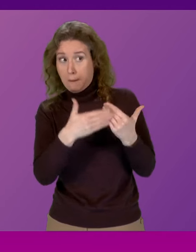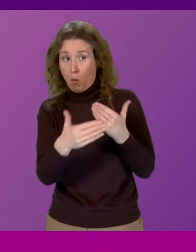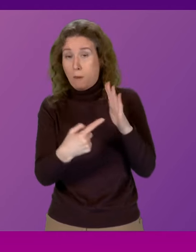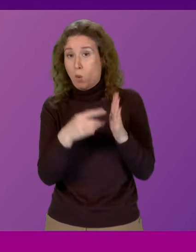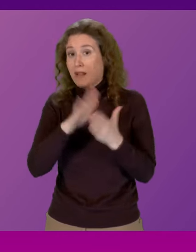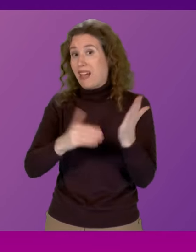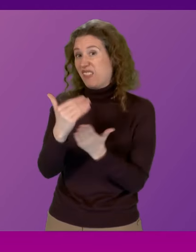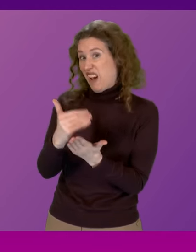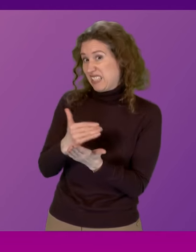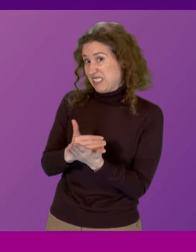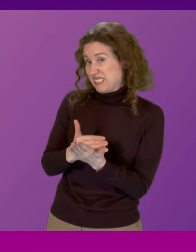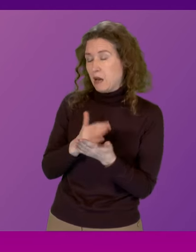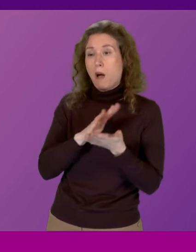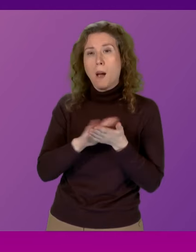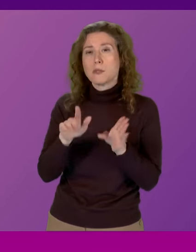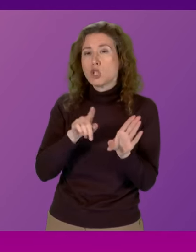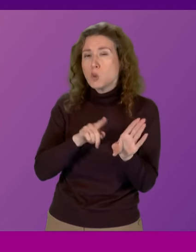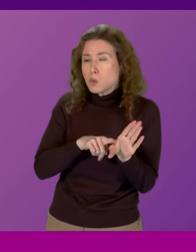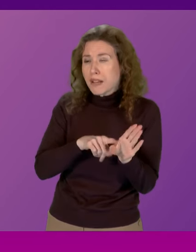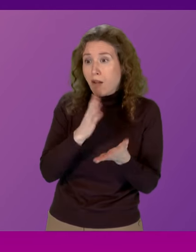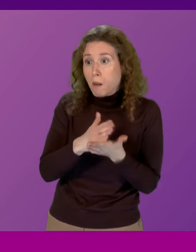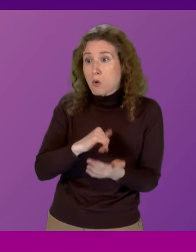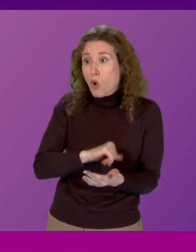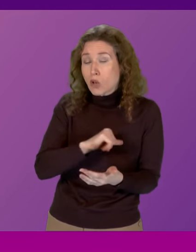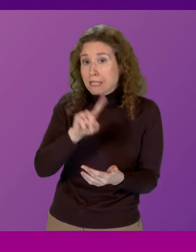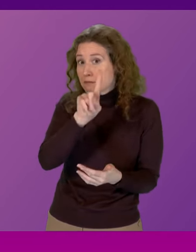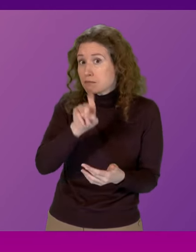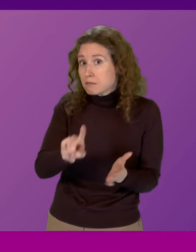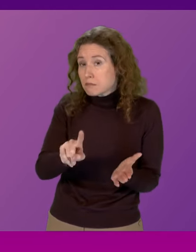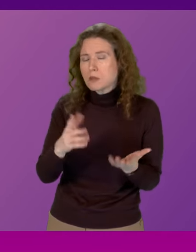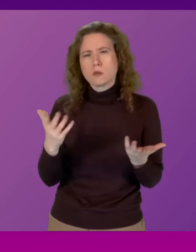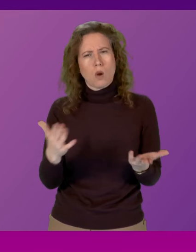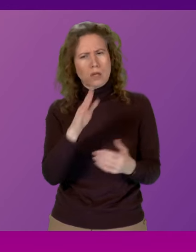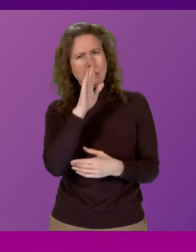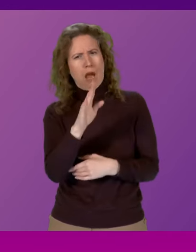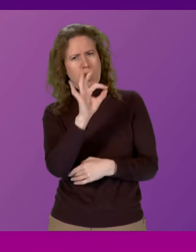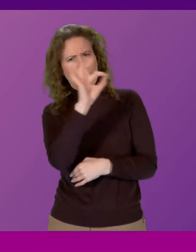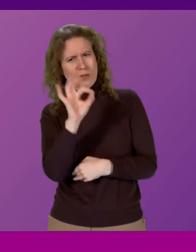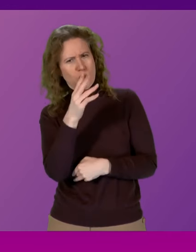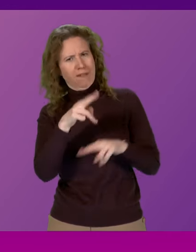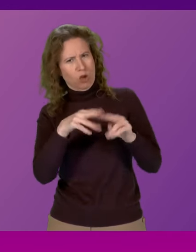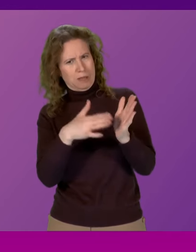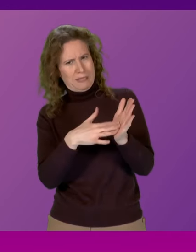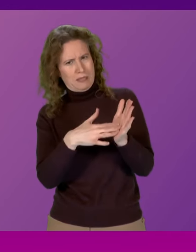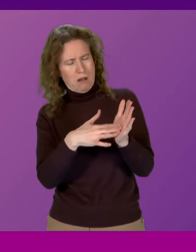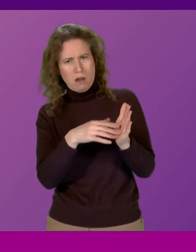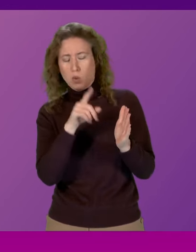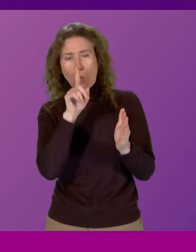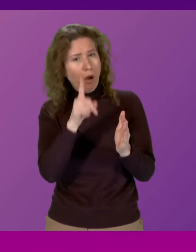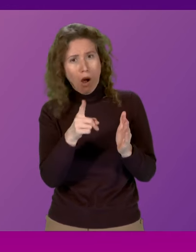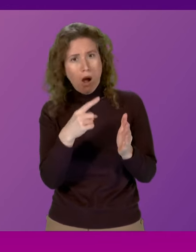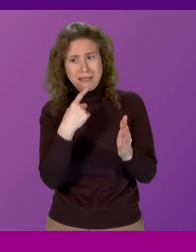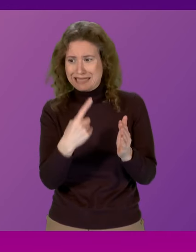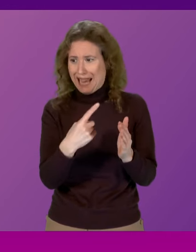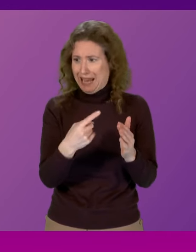facts. But Hamza Yousaf's integrity is at stake here. So, a direct question to the First Minister that he can't just put on the